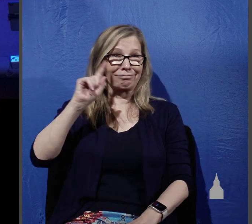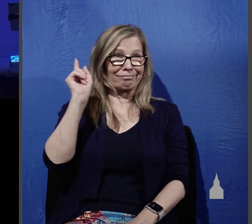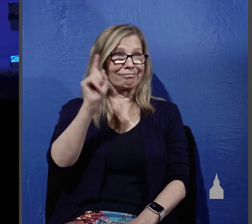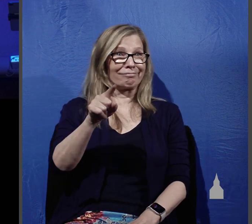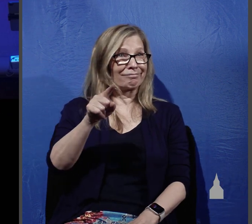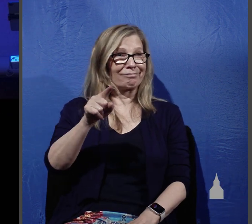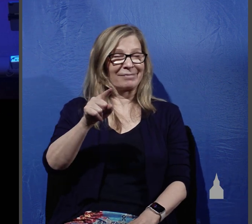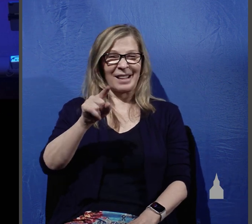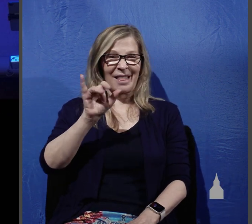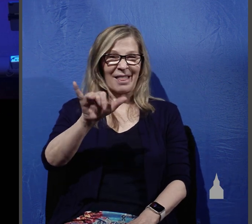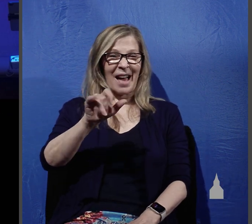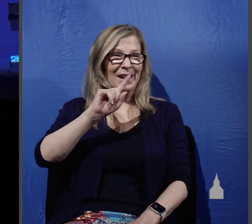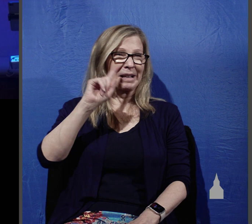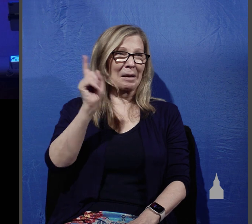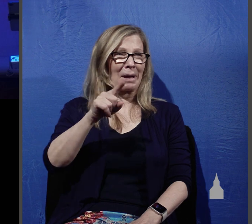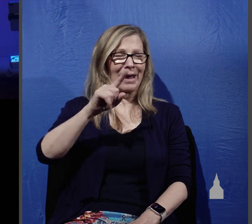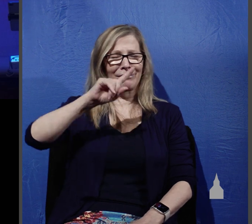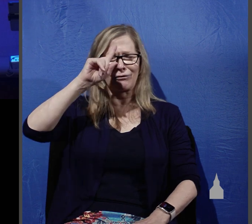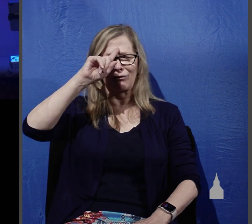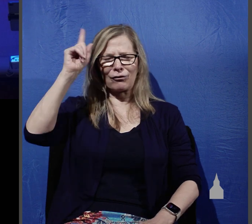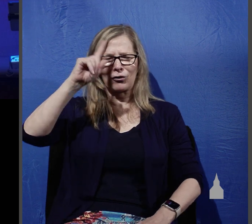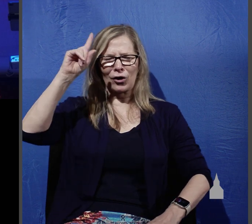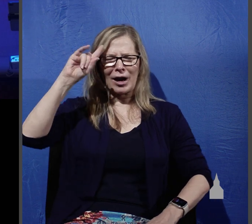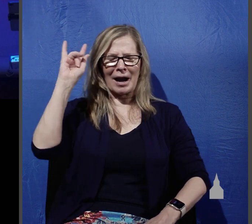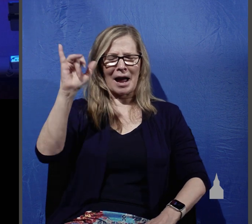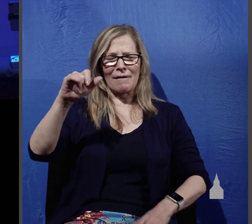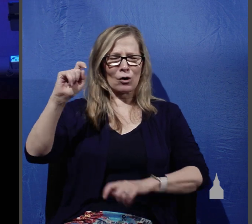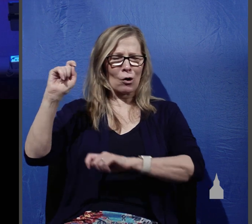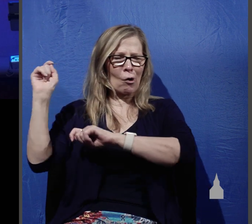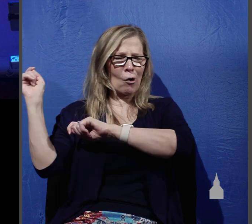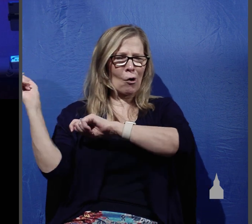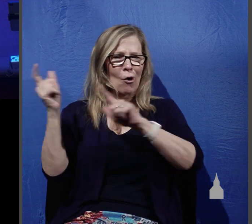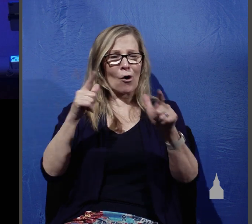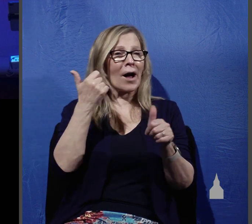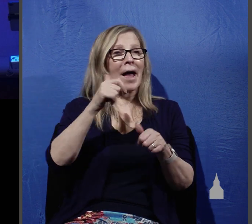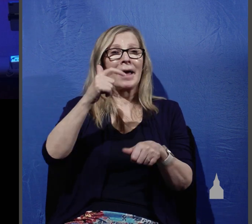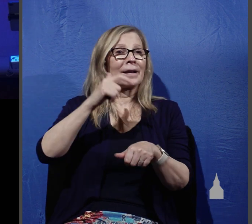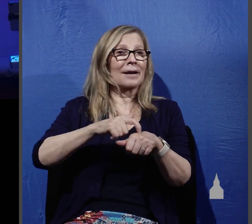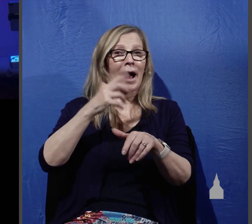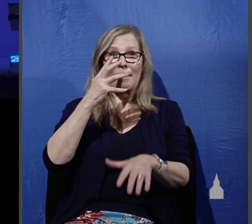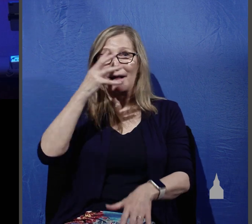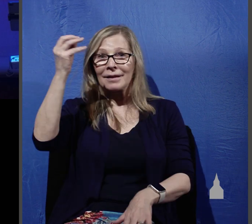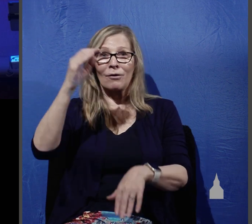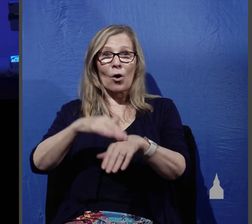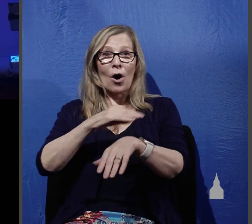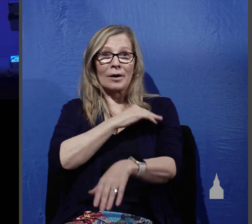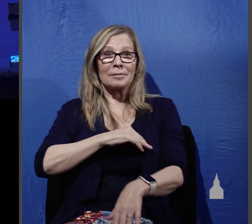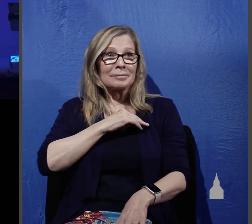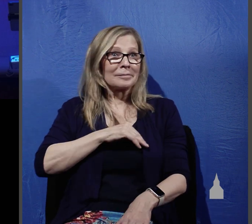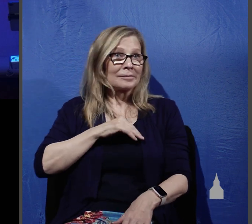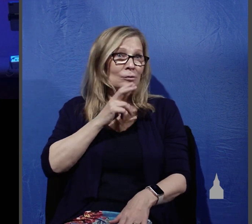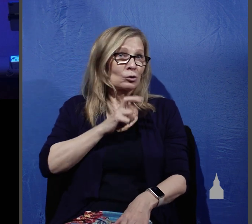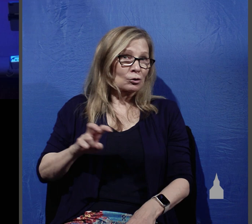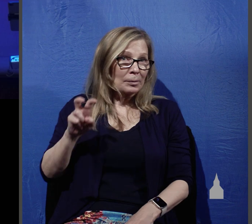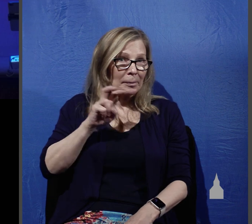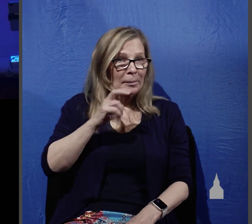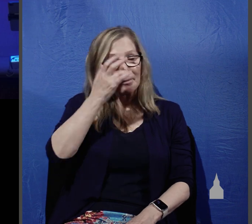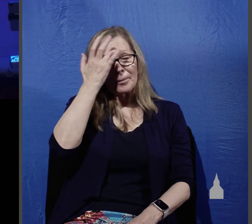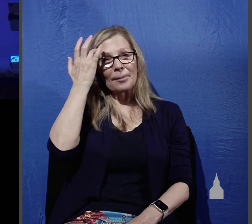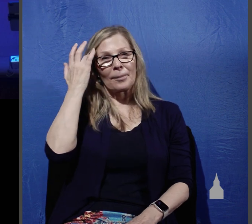command here that's intended for all believers to obey every time we go on a ministry trip then what is